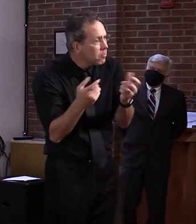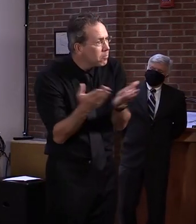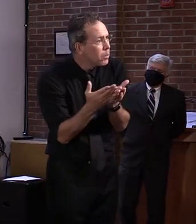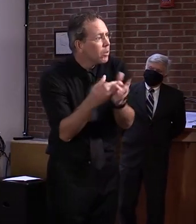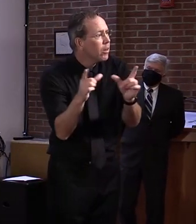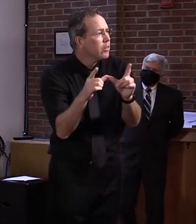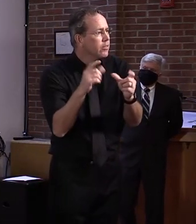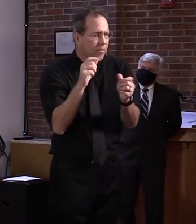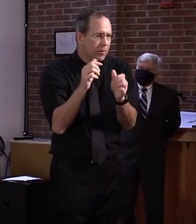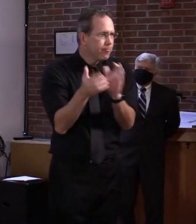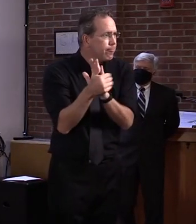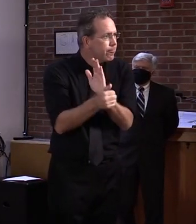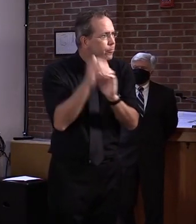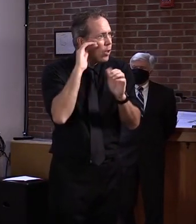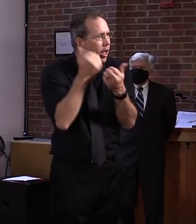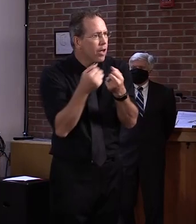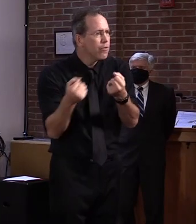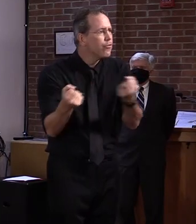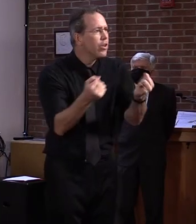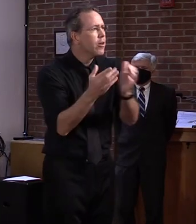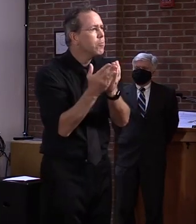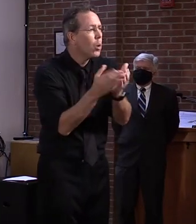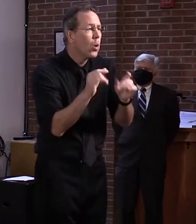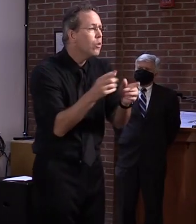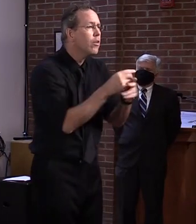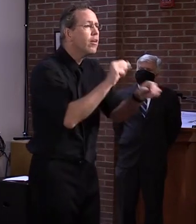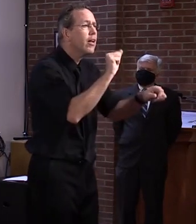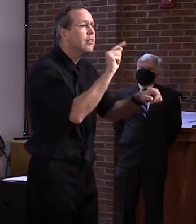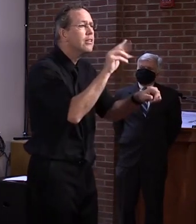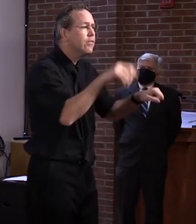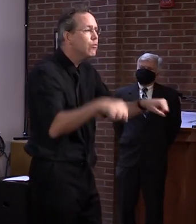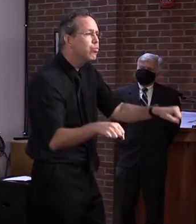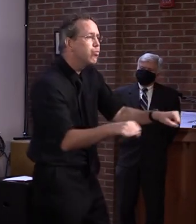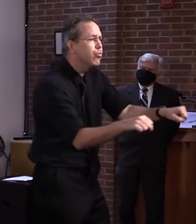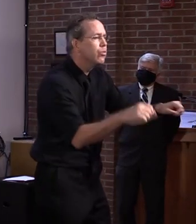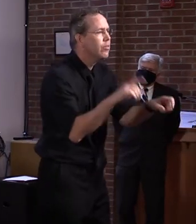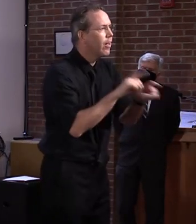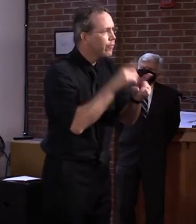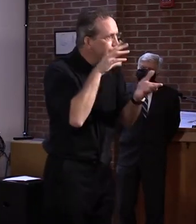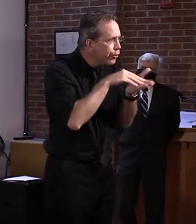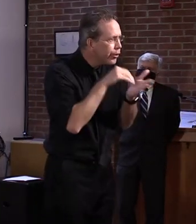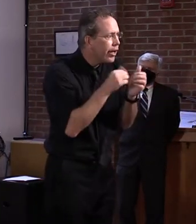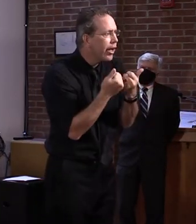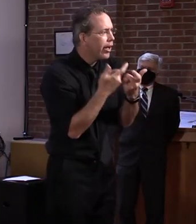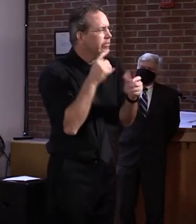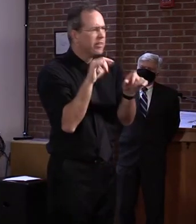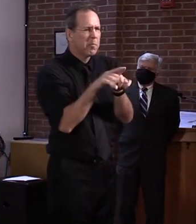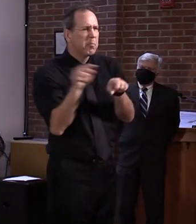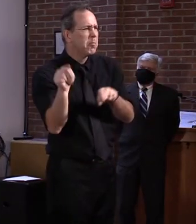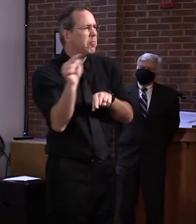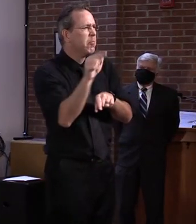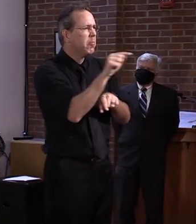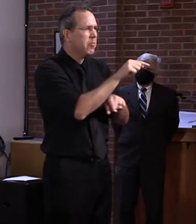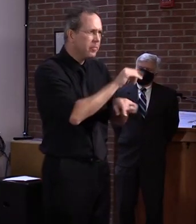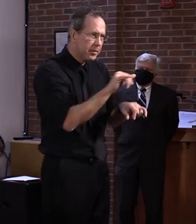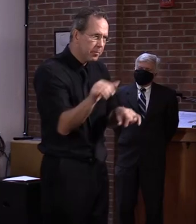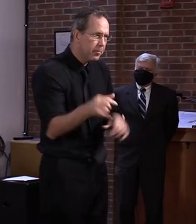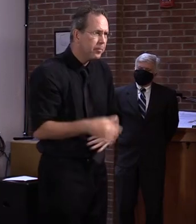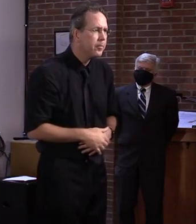So that is the method we used. We are transitioning to the multiple, um, testing and it's still important.